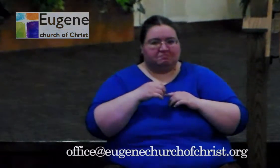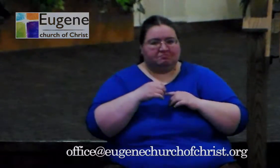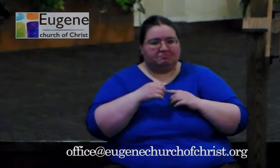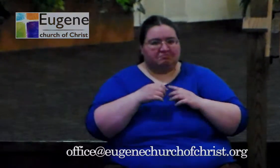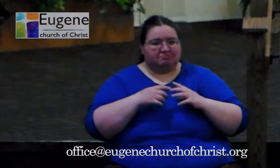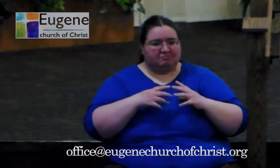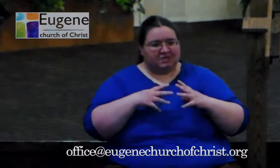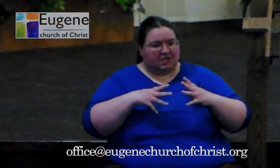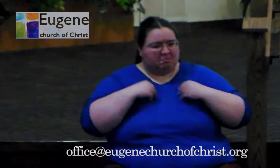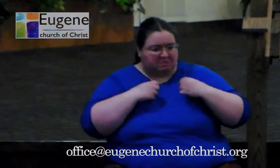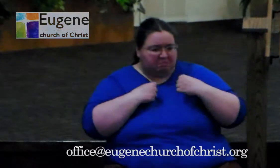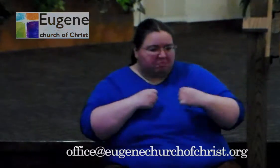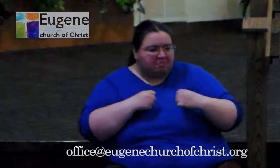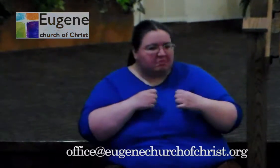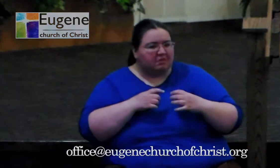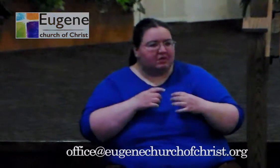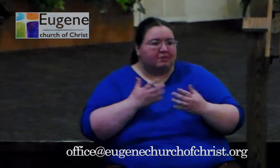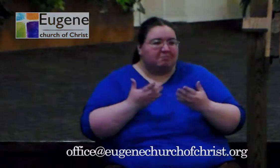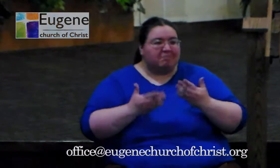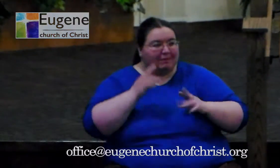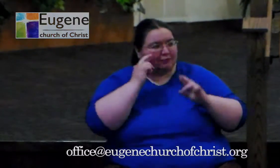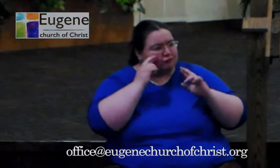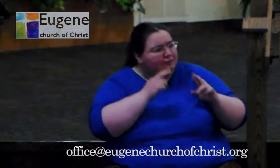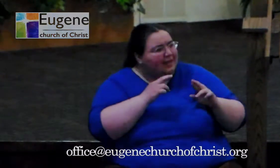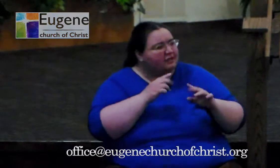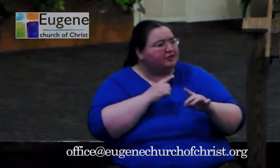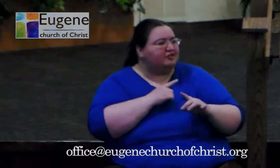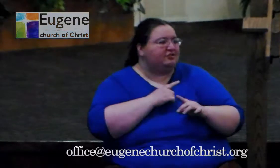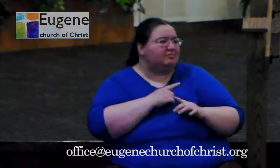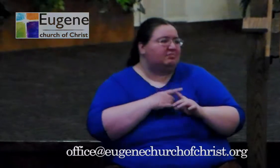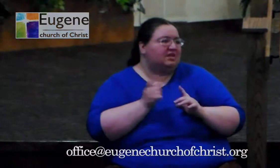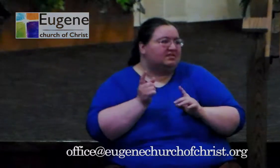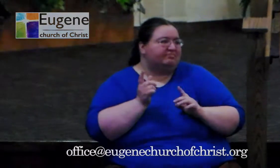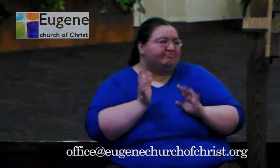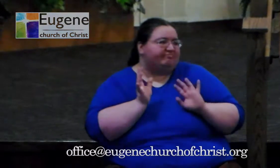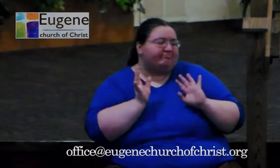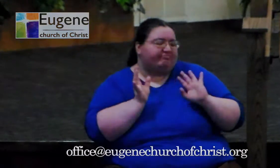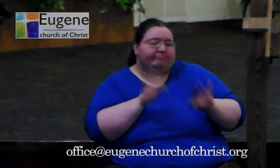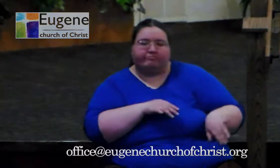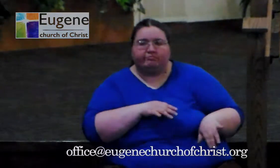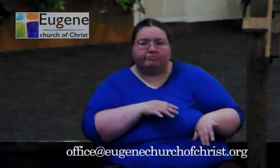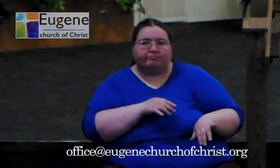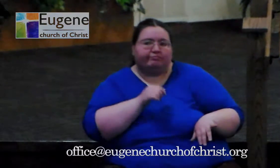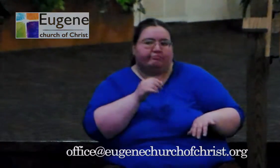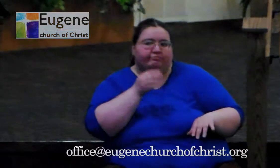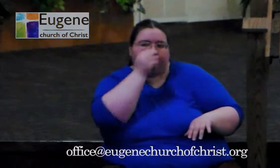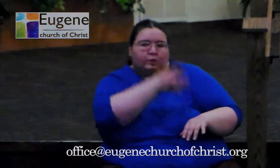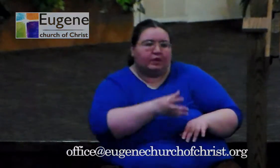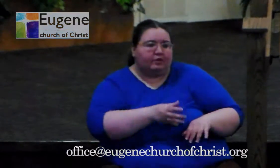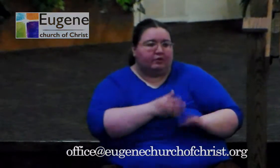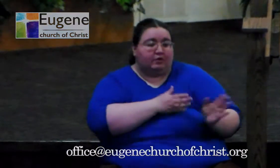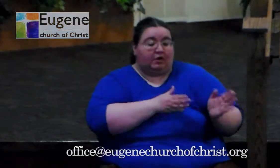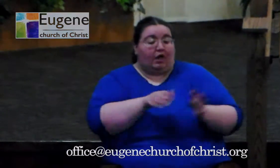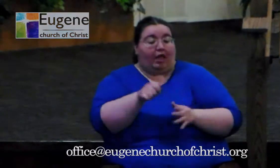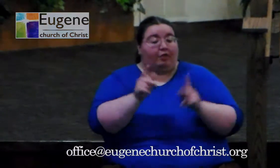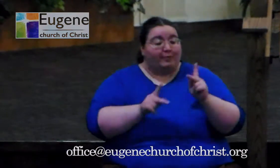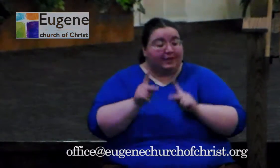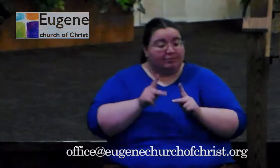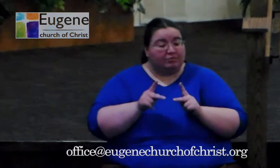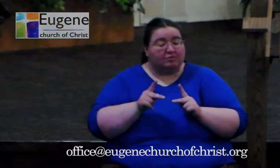odd. Maybe they even respect you a little bit for saying it, but it's just not going to go anywhere. There's other people that you will talk to, and they'll say, that sounds kind of interesting. Where do you